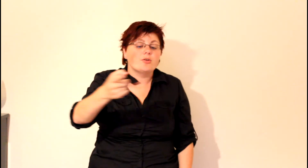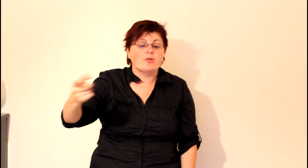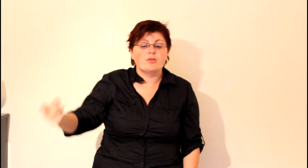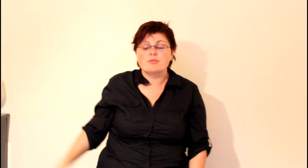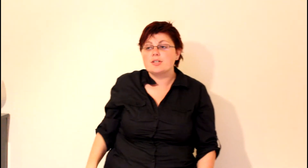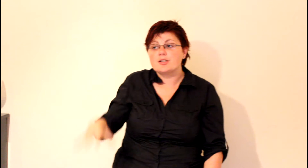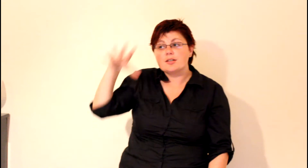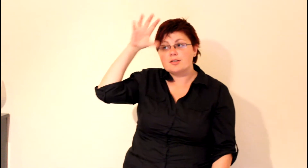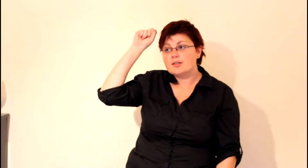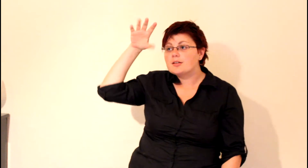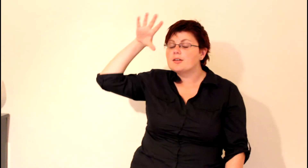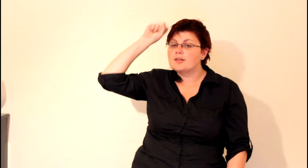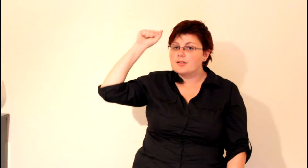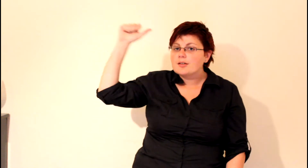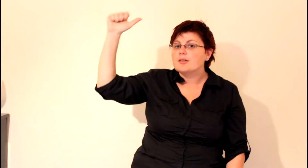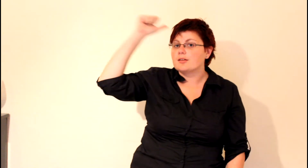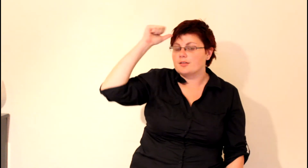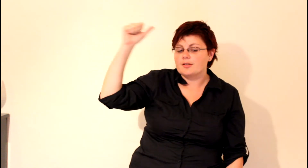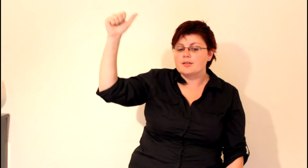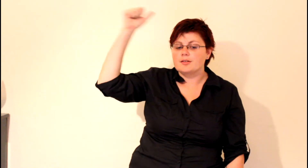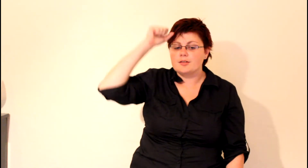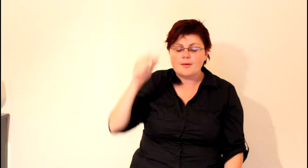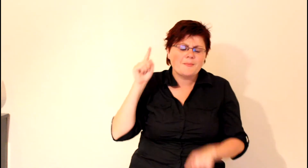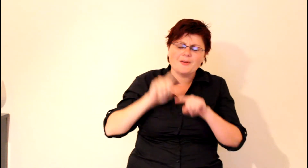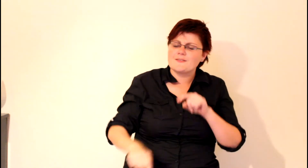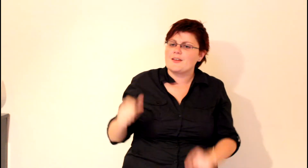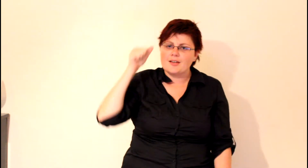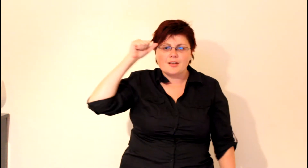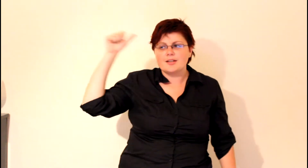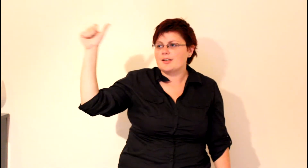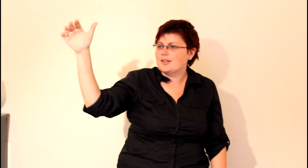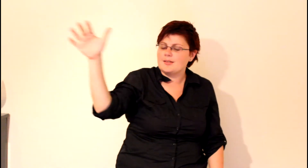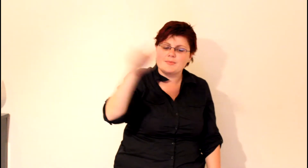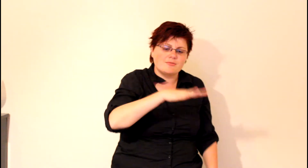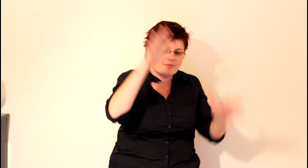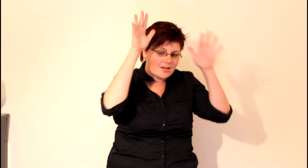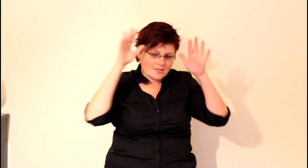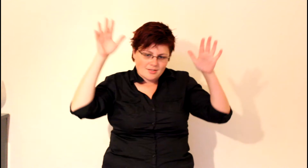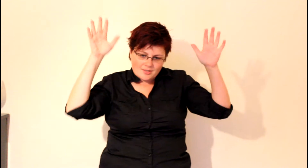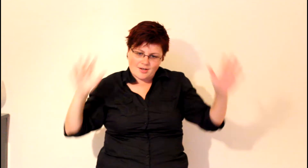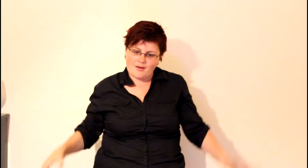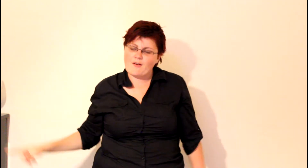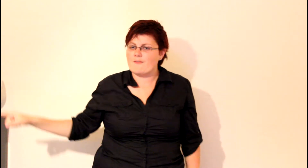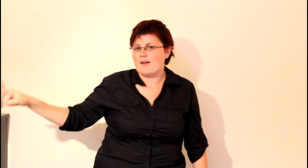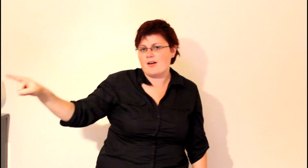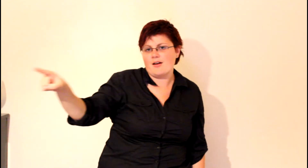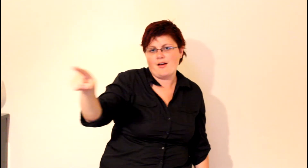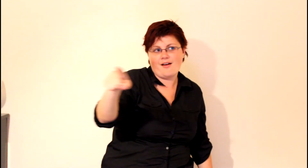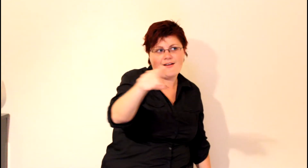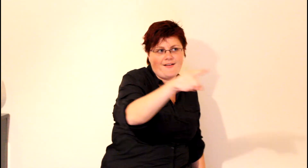recall the most famous reindeer of all?